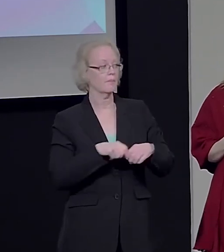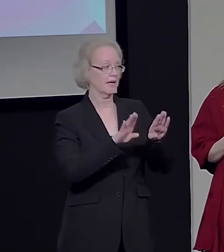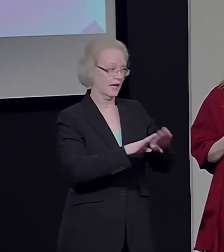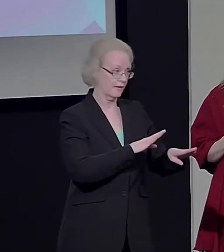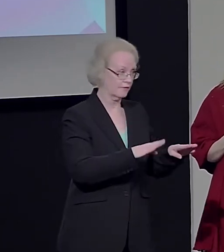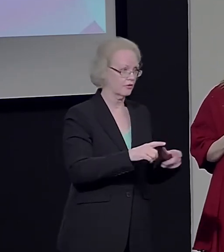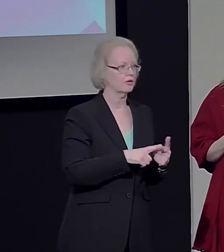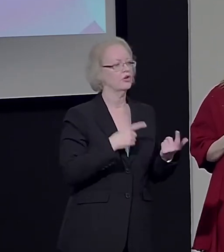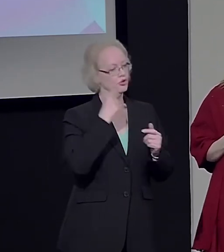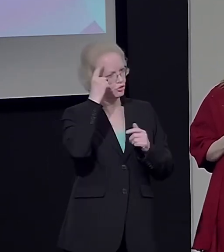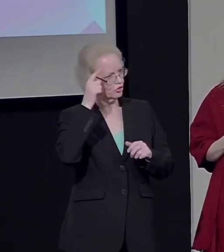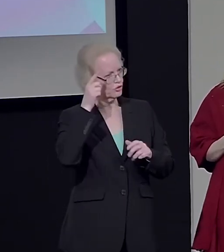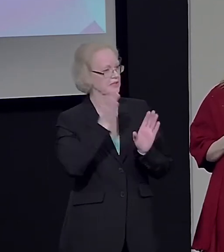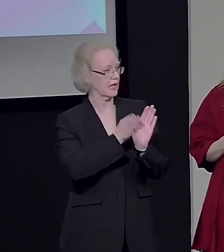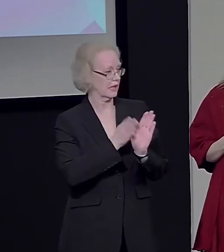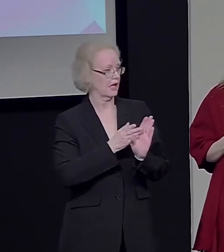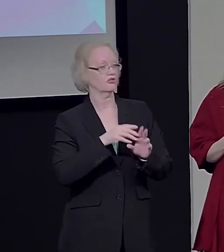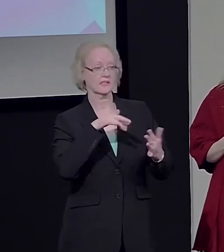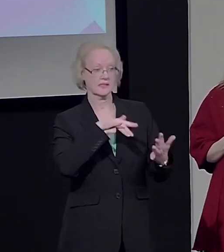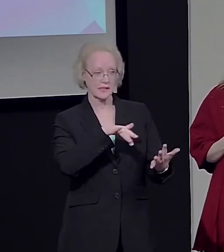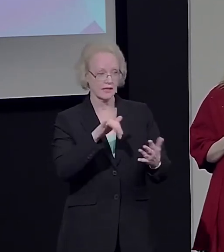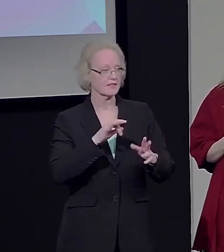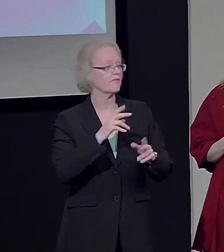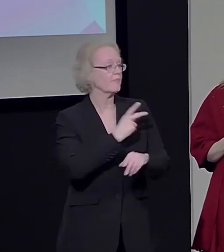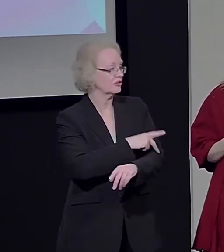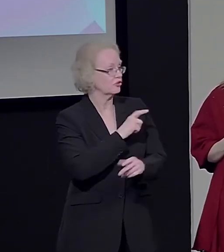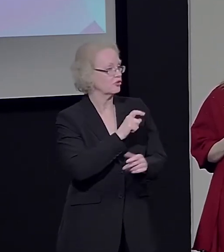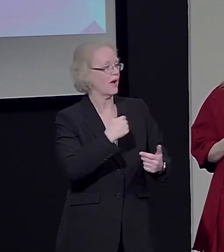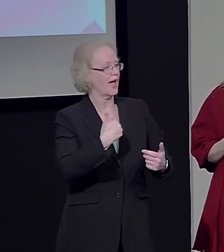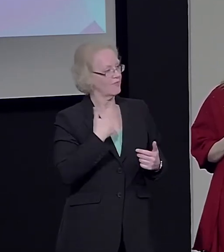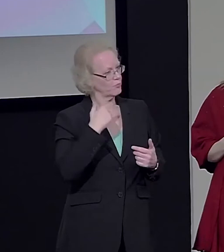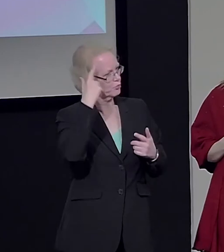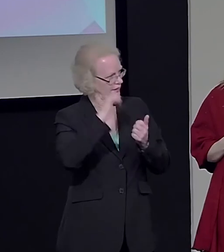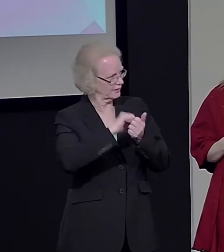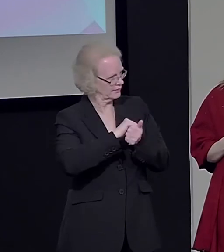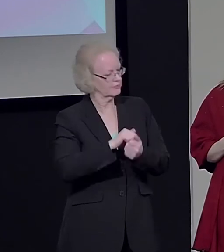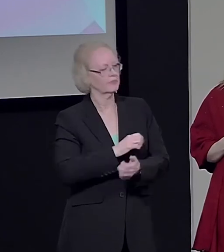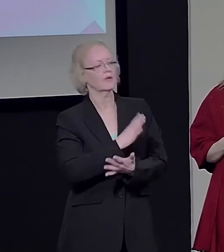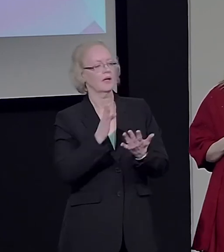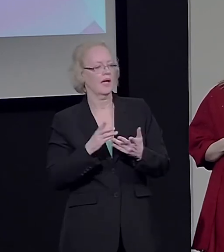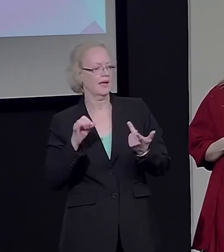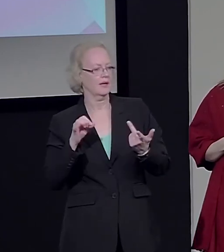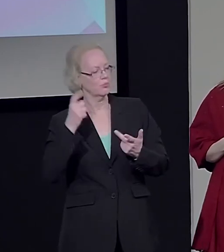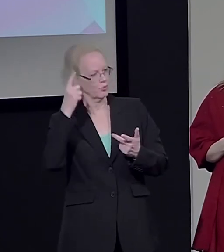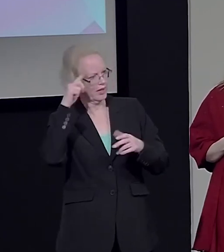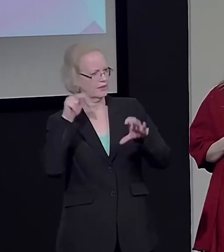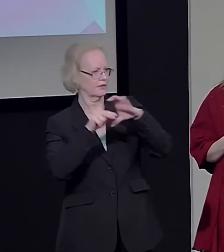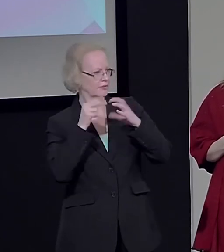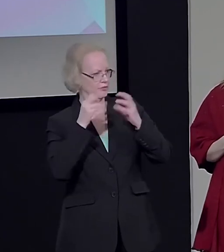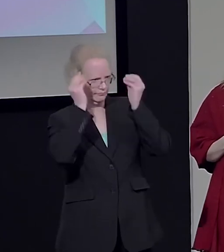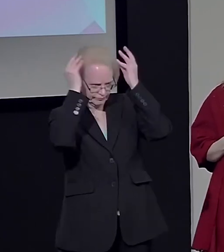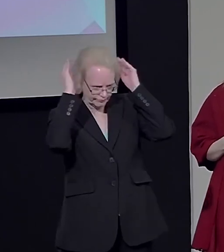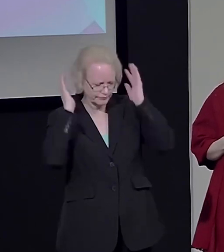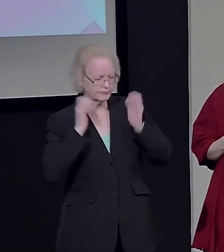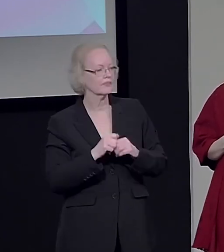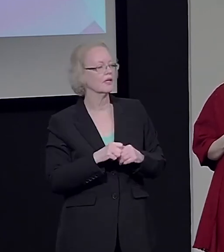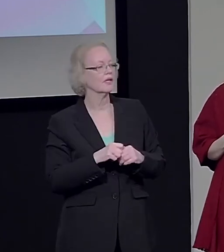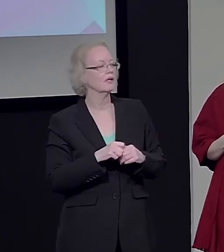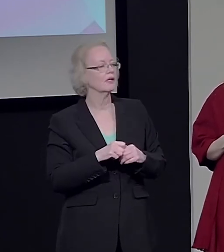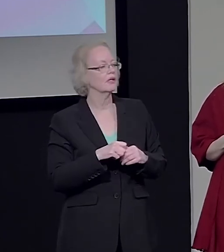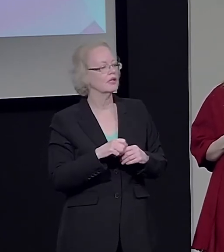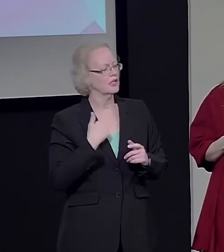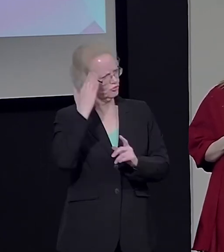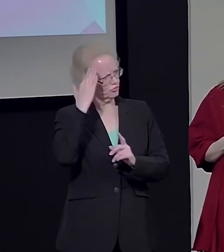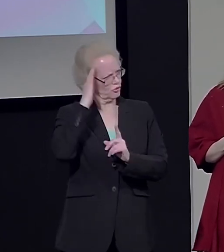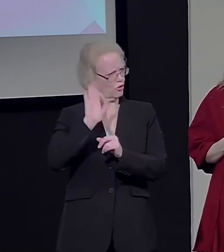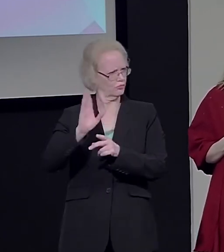neurophysological studies of patients with brain lesions, and brain imaging studies. Known for his work on the number sense